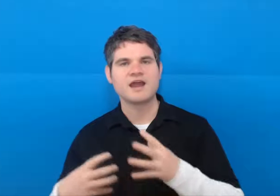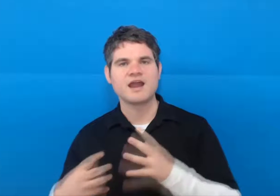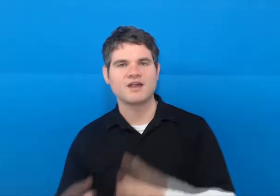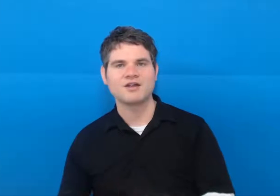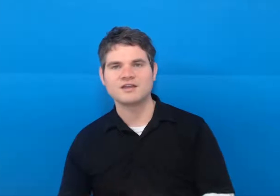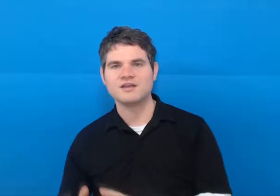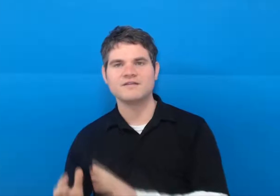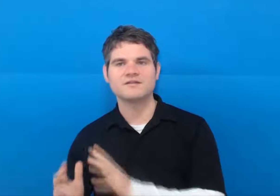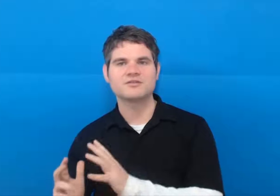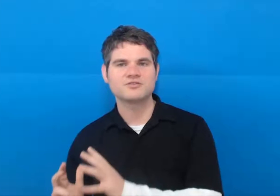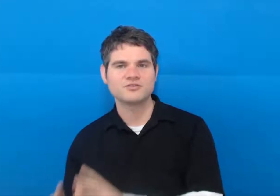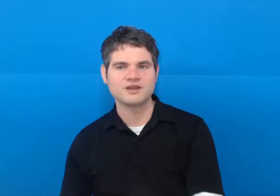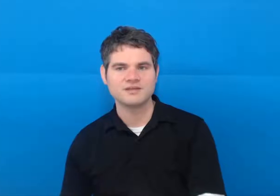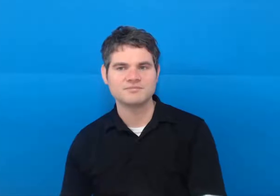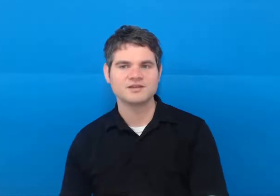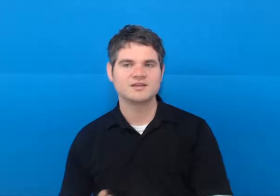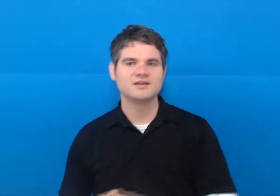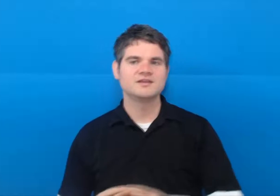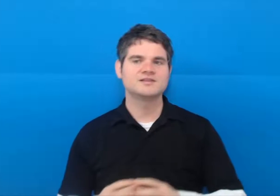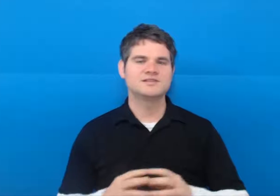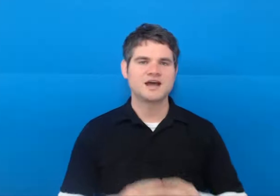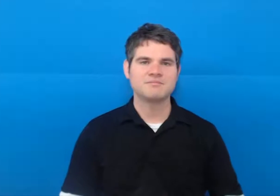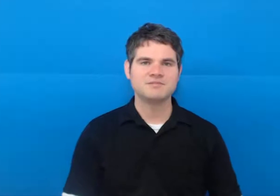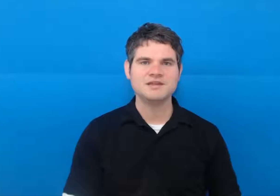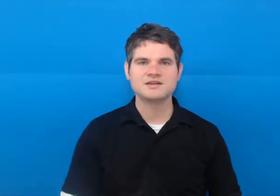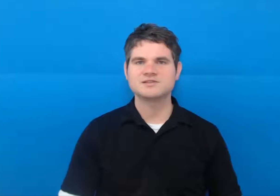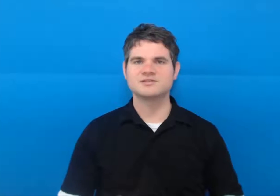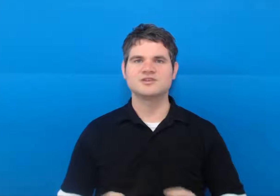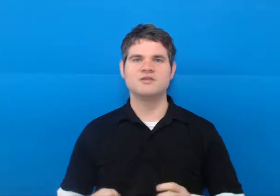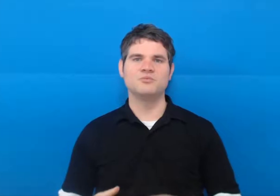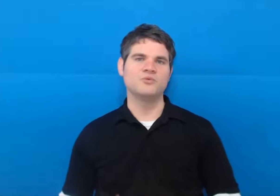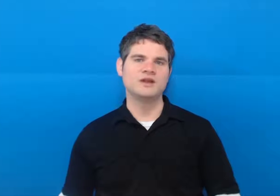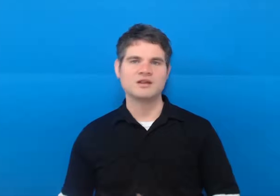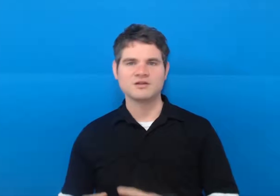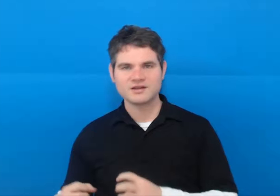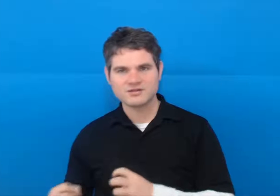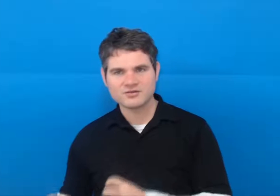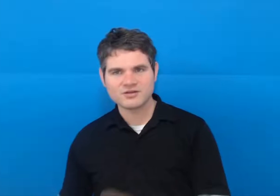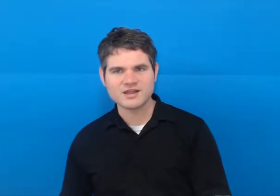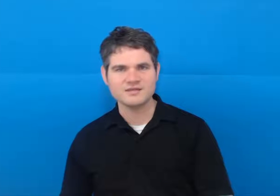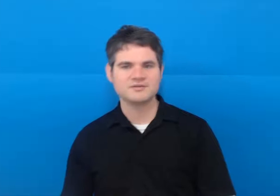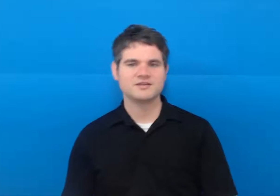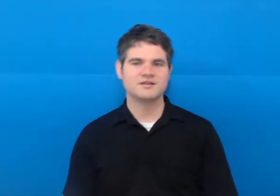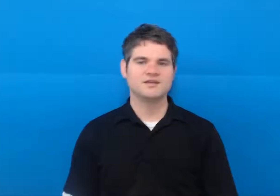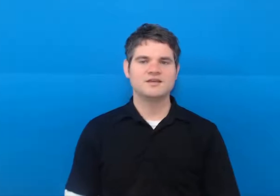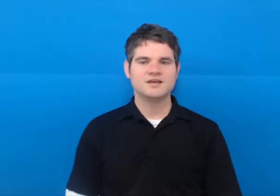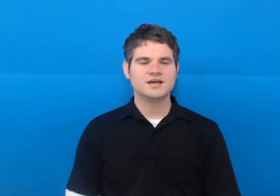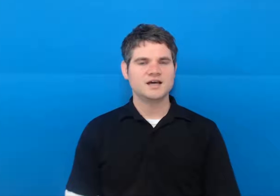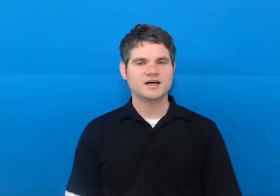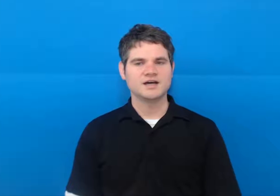arrogant creep stop being such a weird creep um